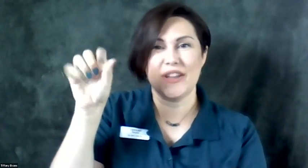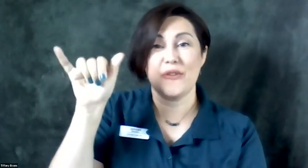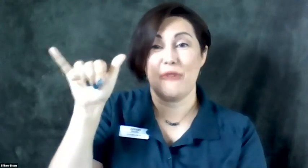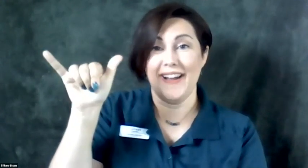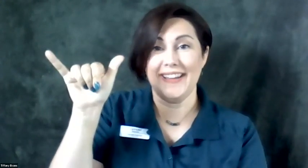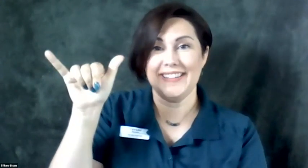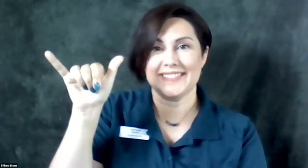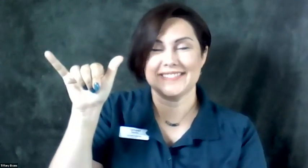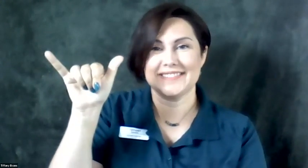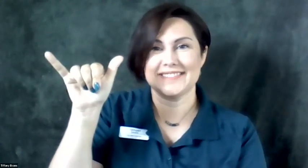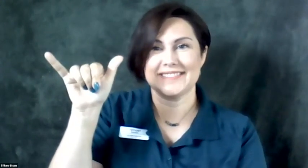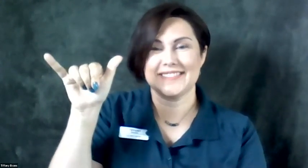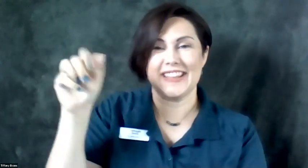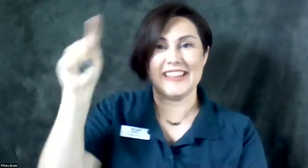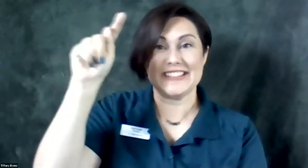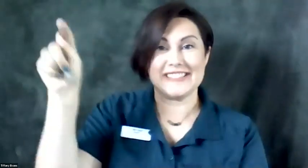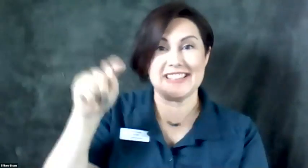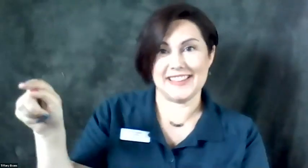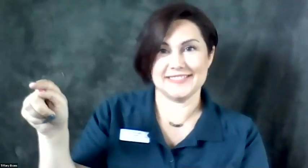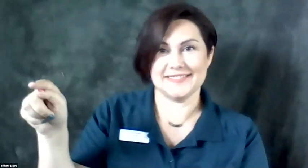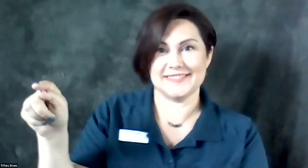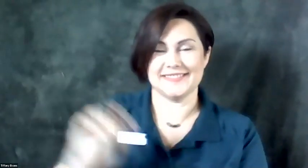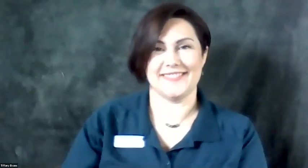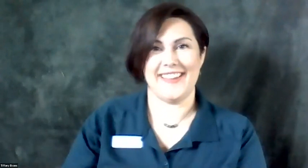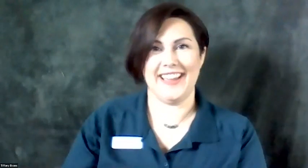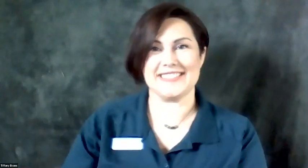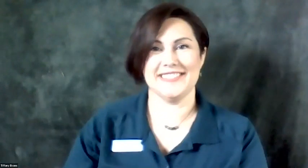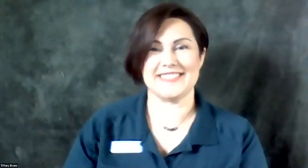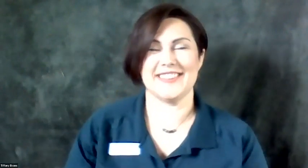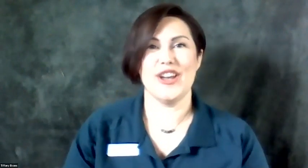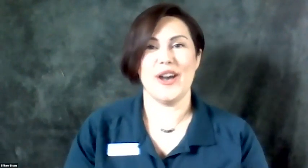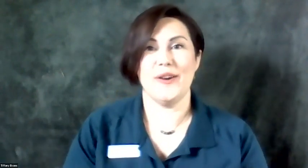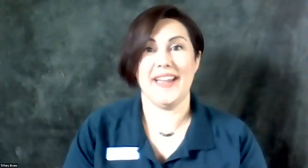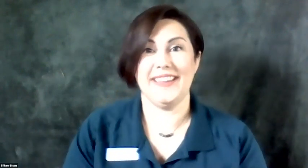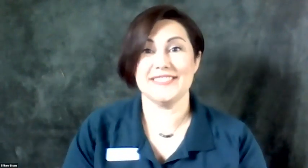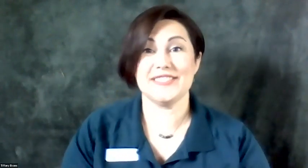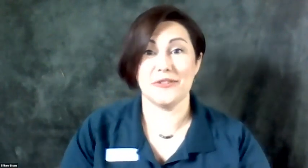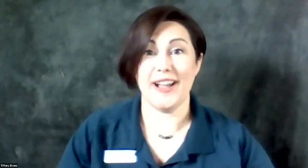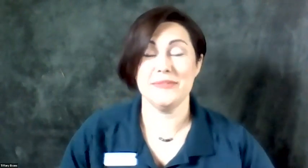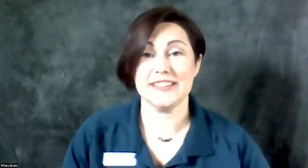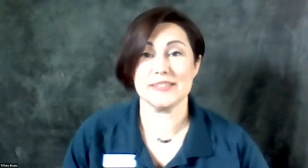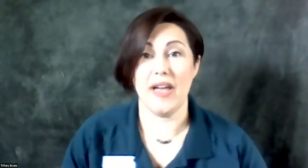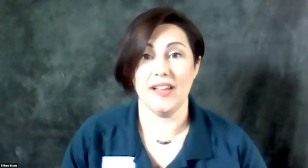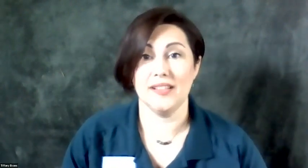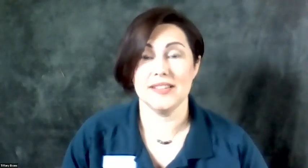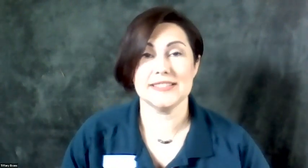Y Z Excellent. Okay, so I am going to spell some